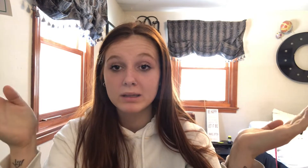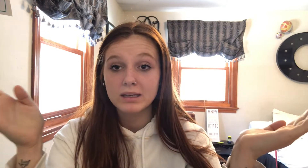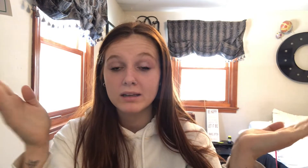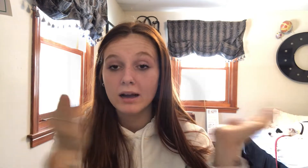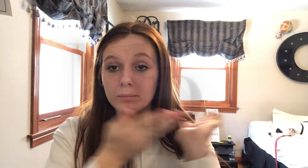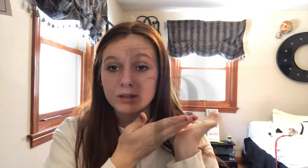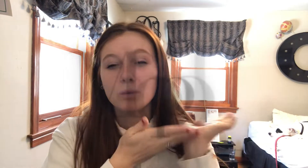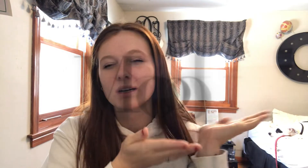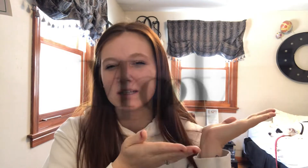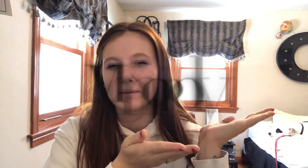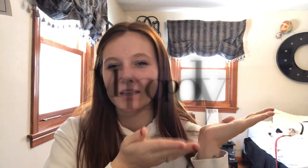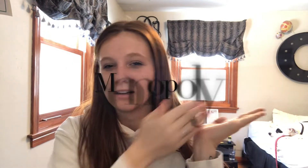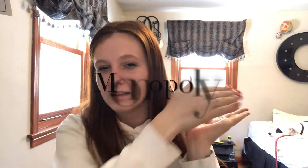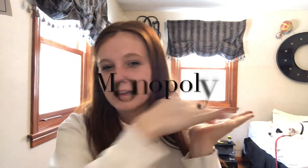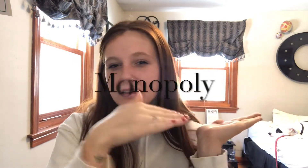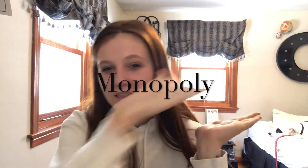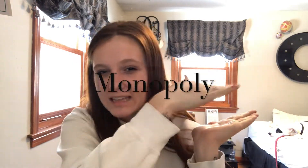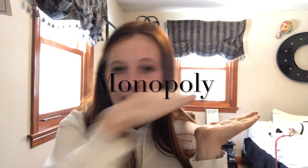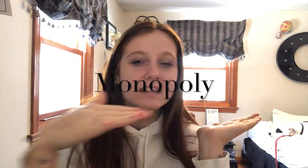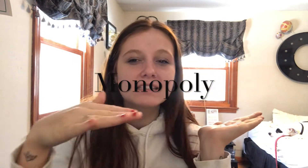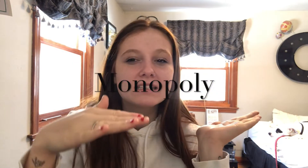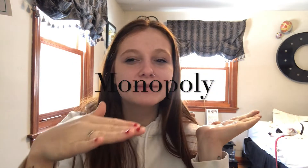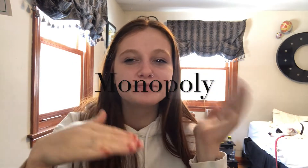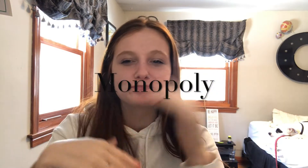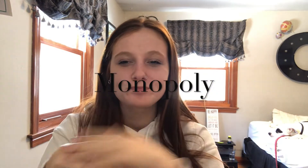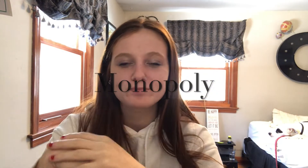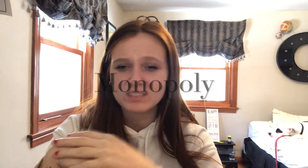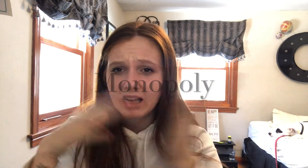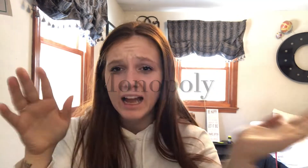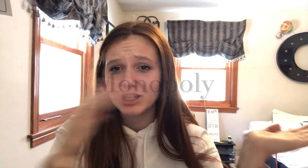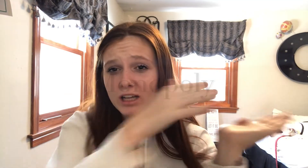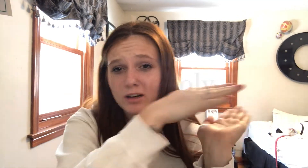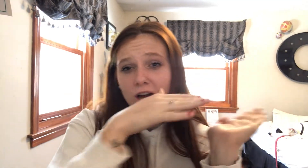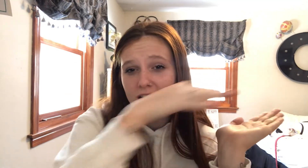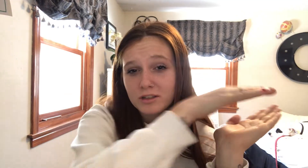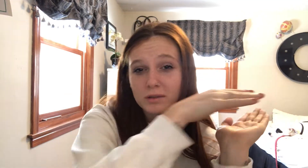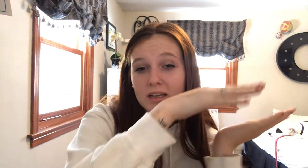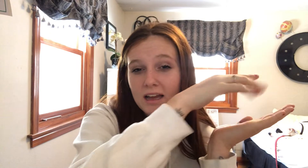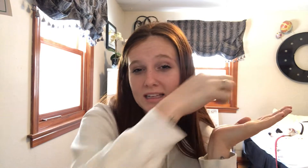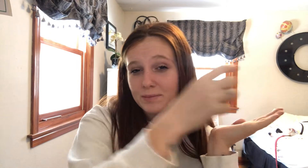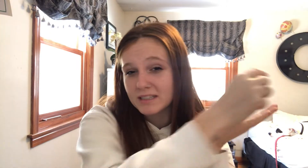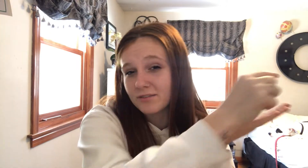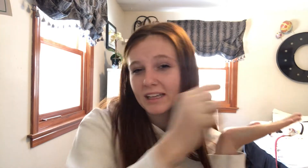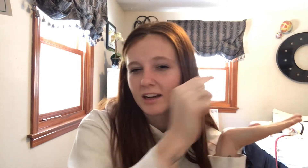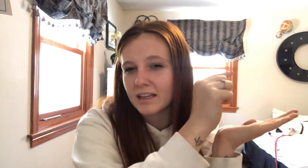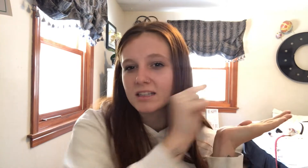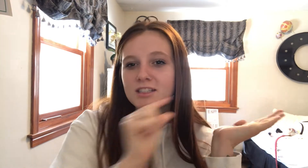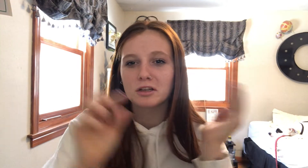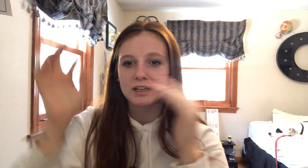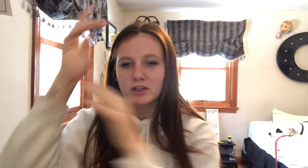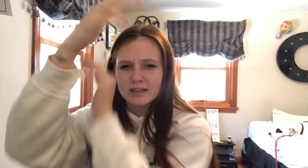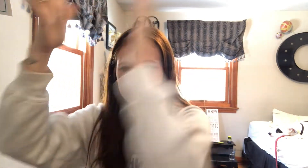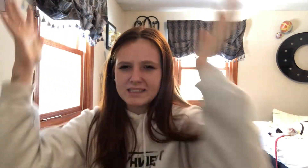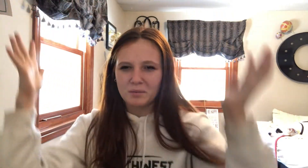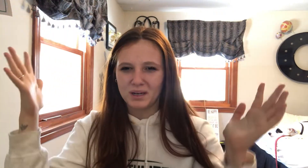I'll put the words up here, like in the text. Actually, I don't know how to do it in specific areas. So like they're going to be somewhere.